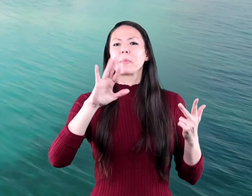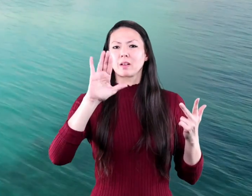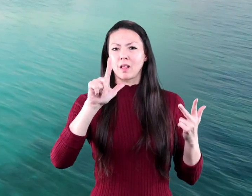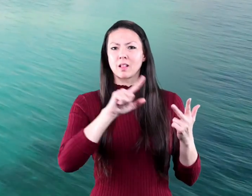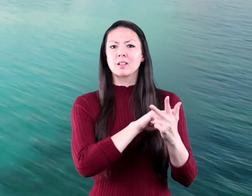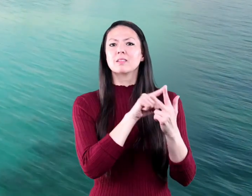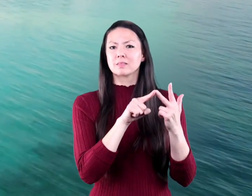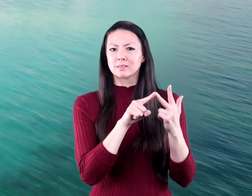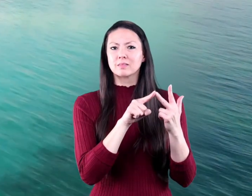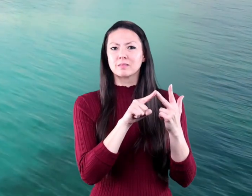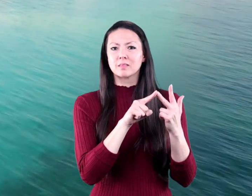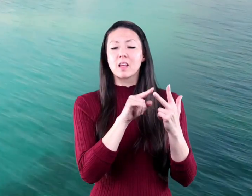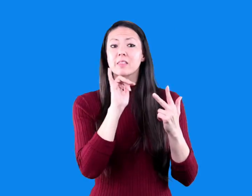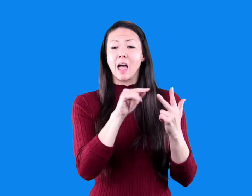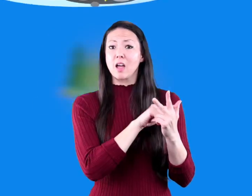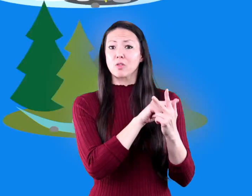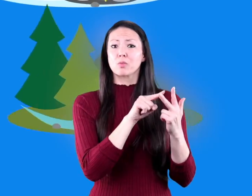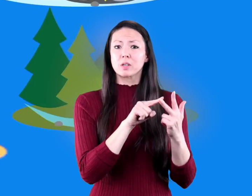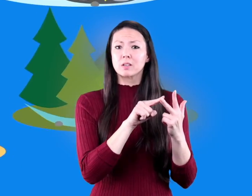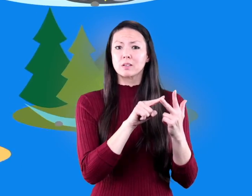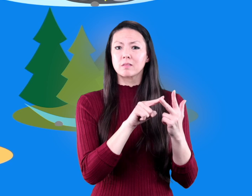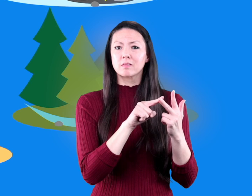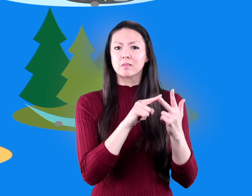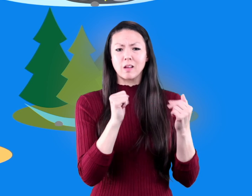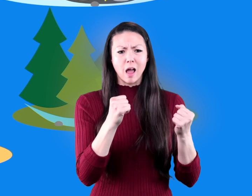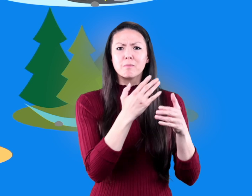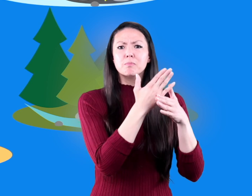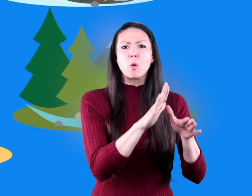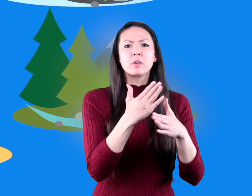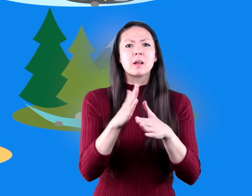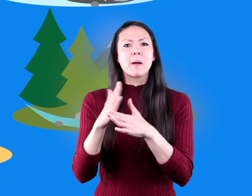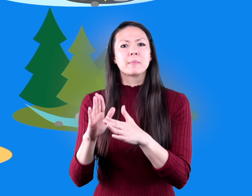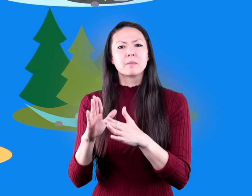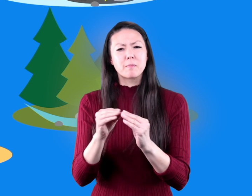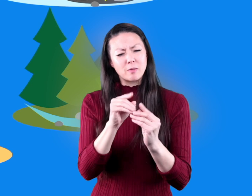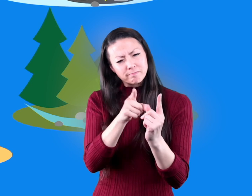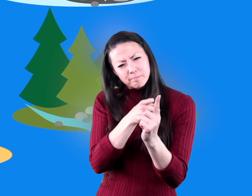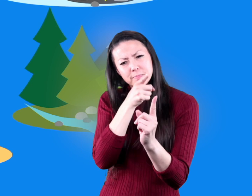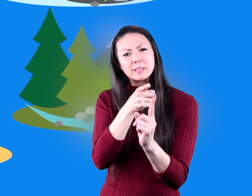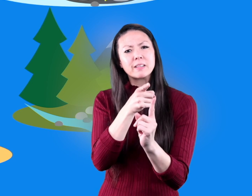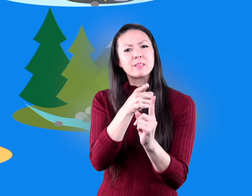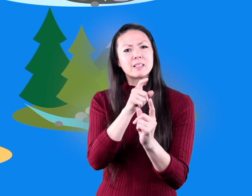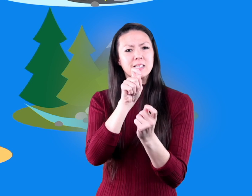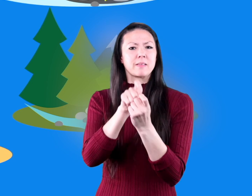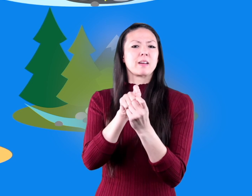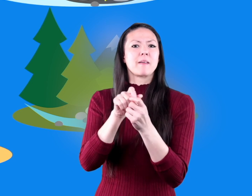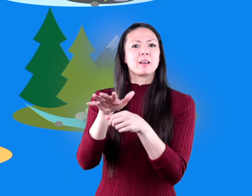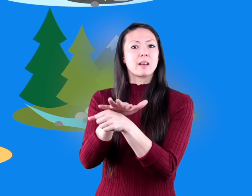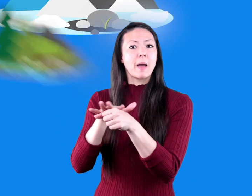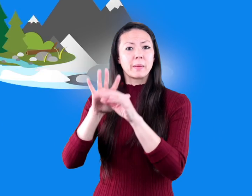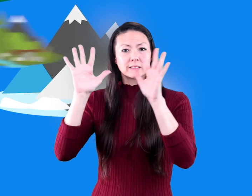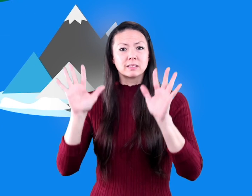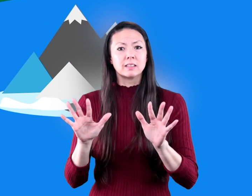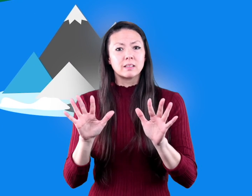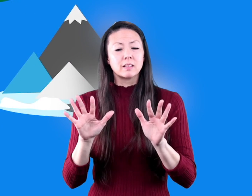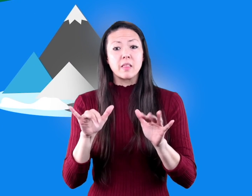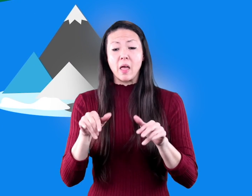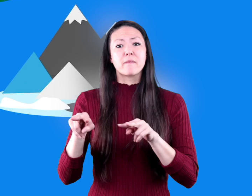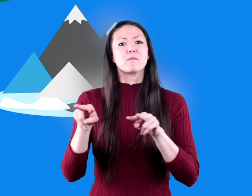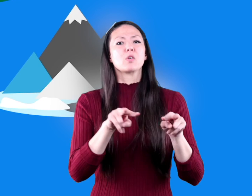each of these climate zones can be broken up into more specific climate zones but in this video we are going to